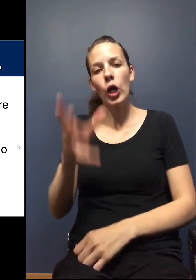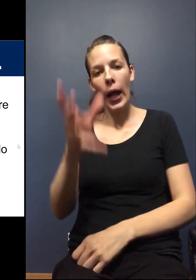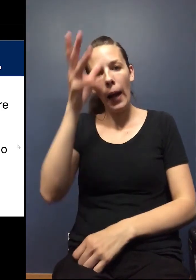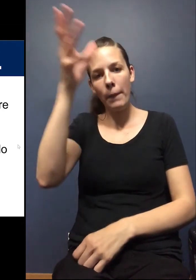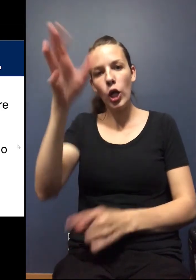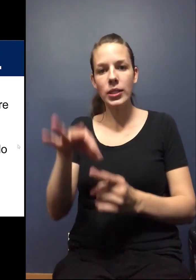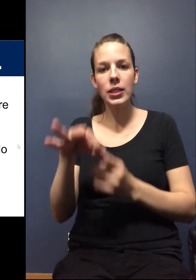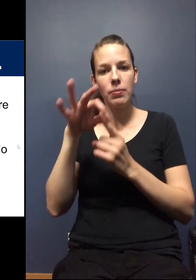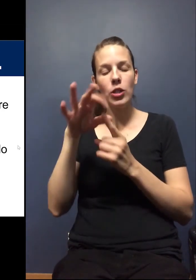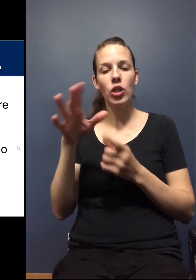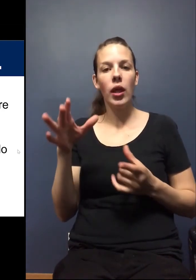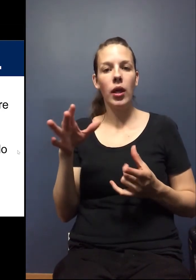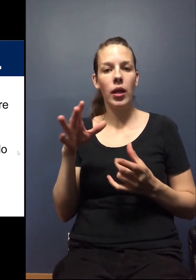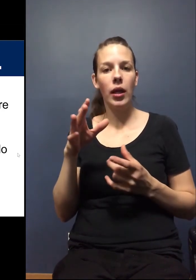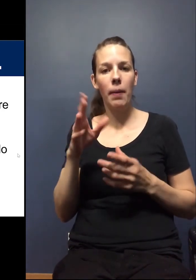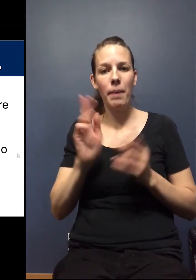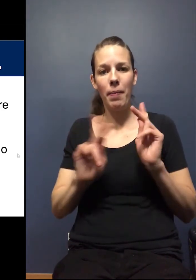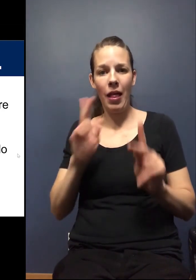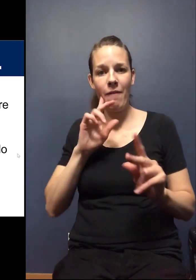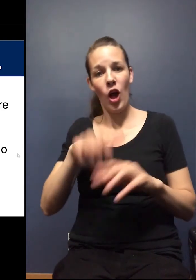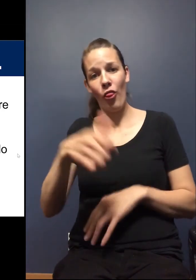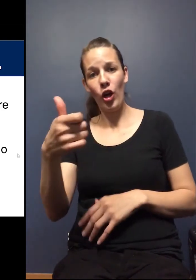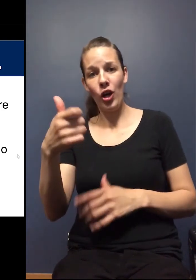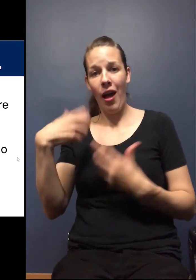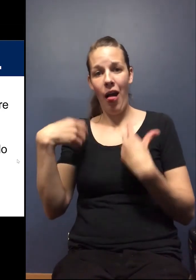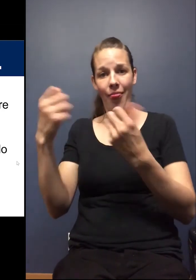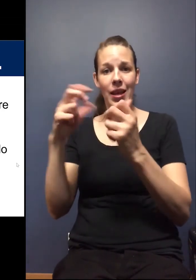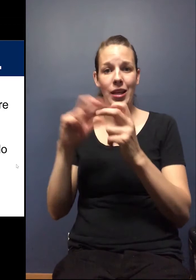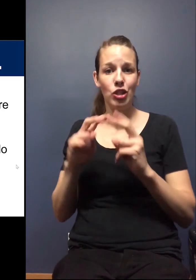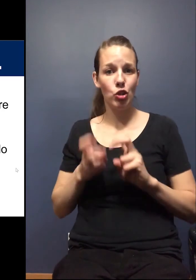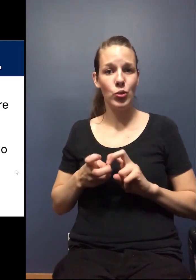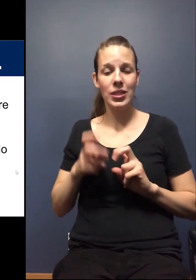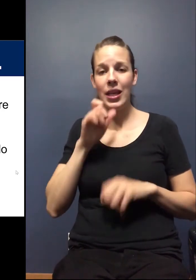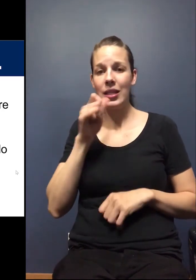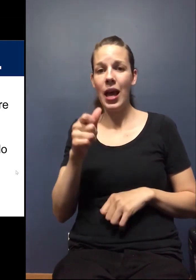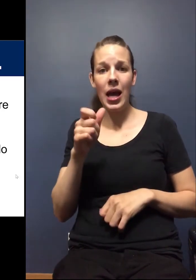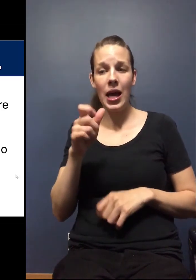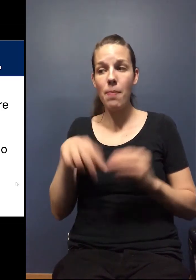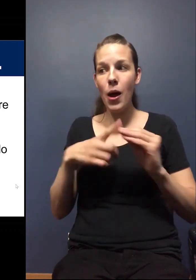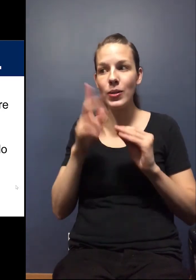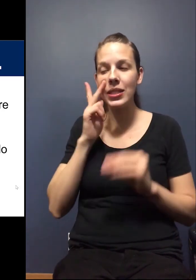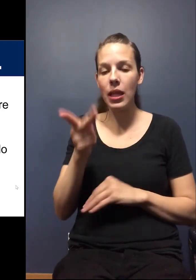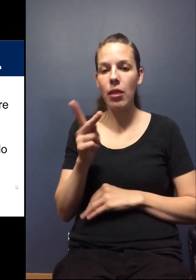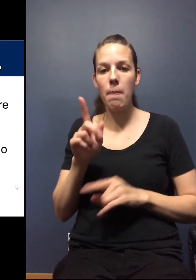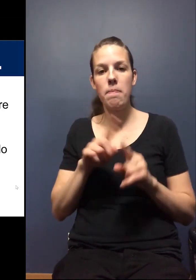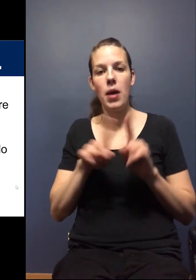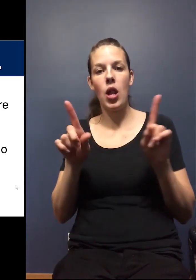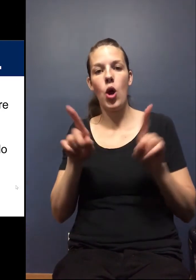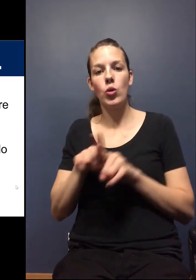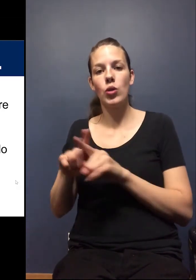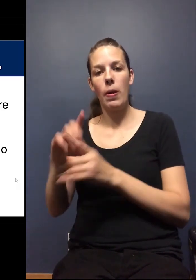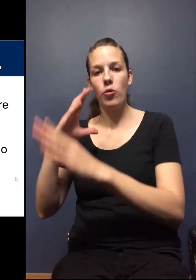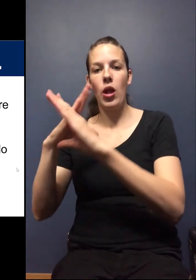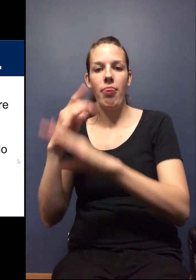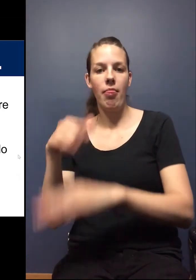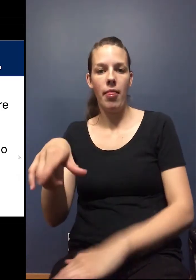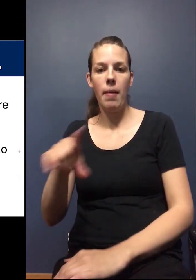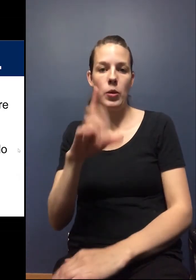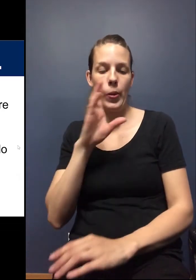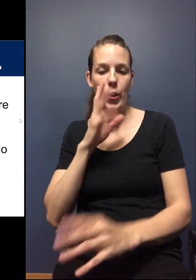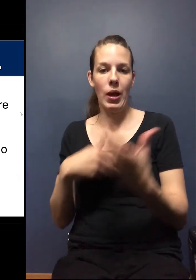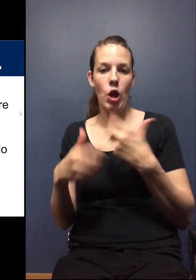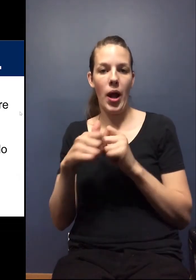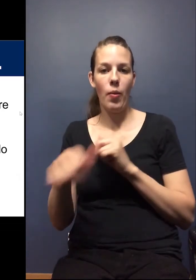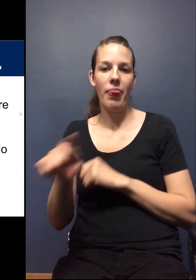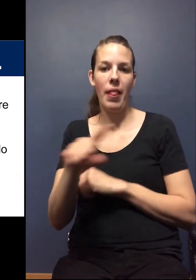and folks that have underlying health conditions, um, it's not just about seeing them, but also about protecting them when you do